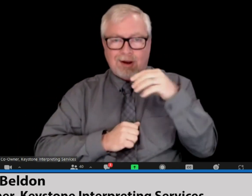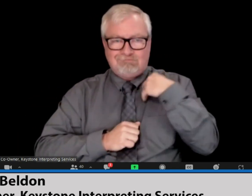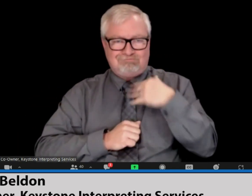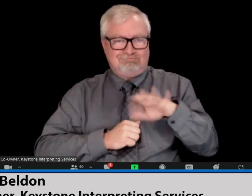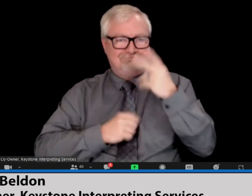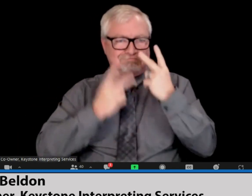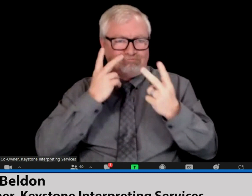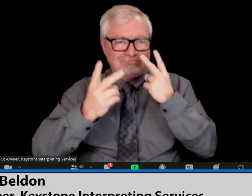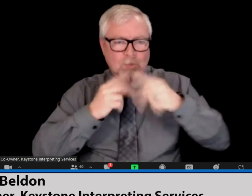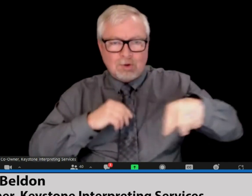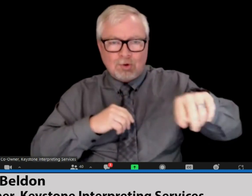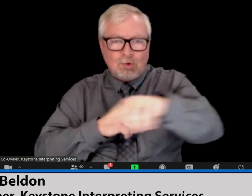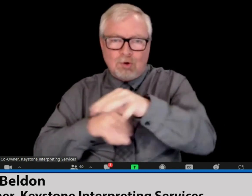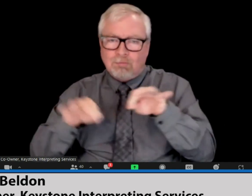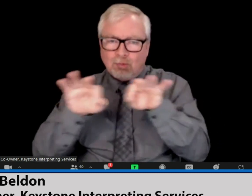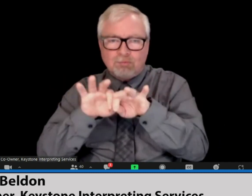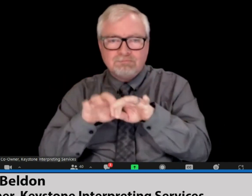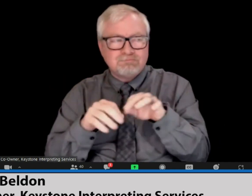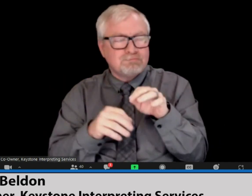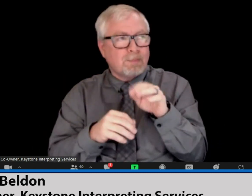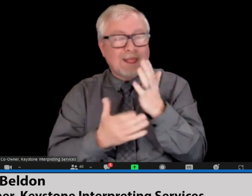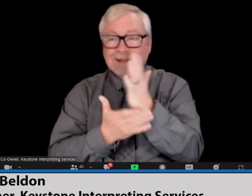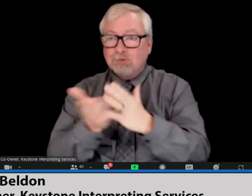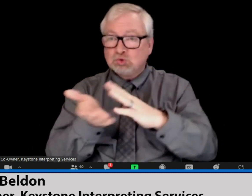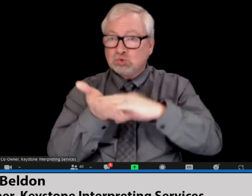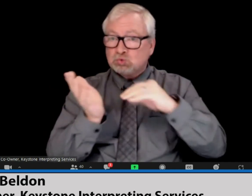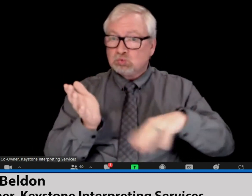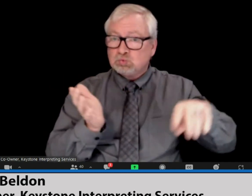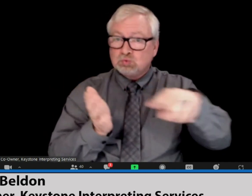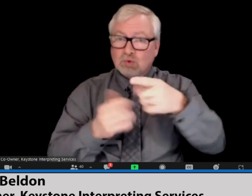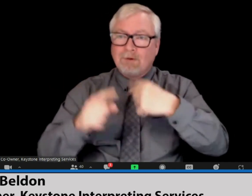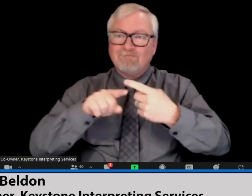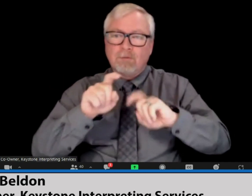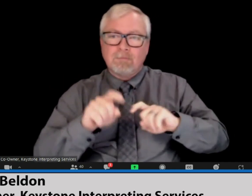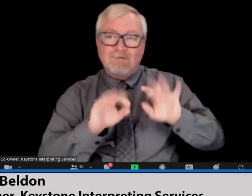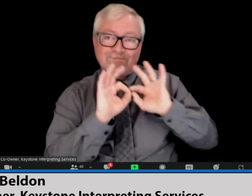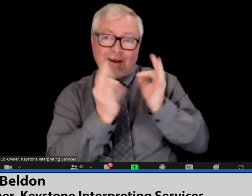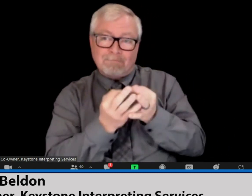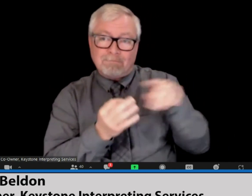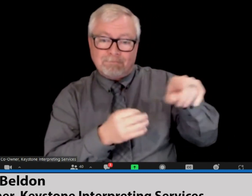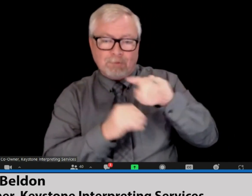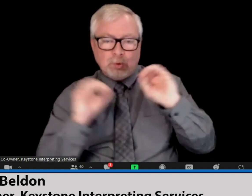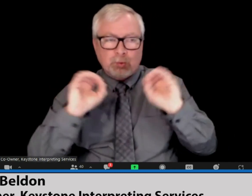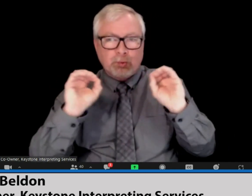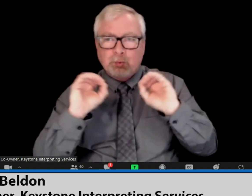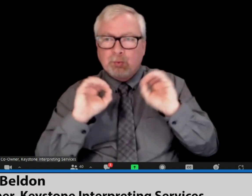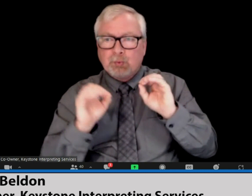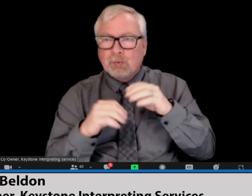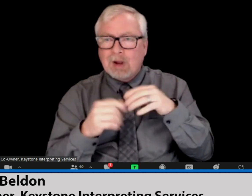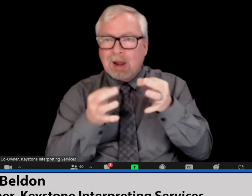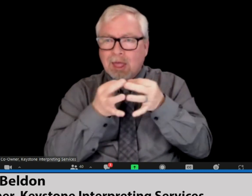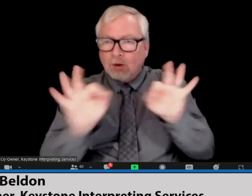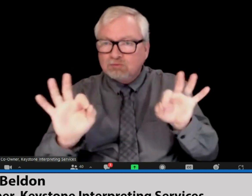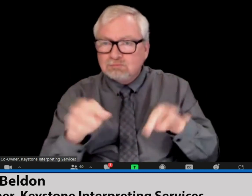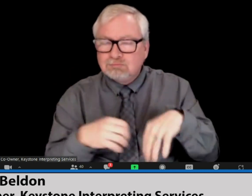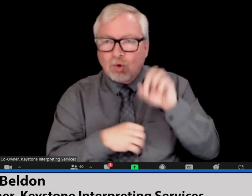more slackers, but you can see from that, that it's important for these students that come from families.